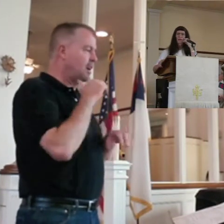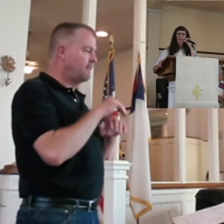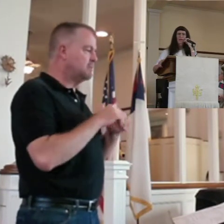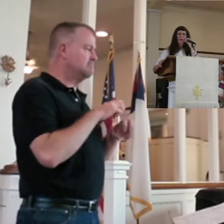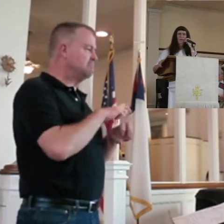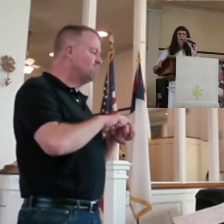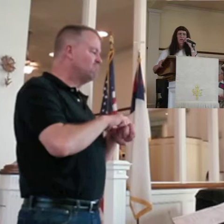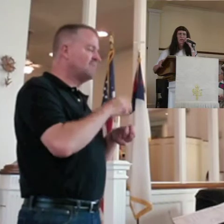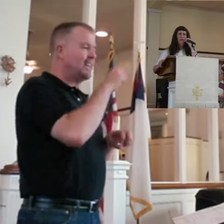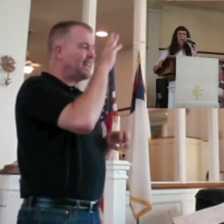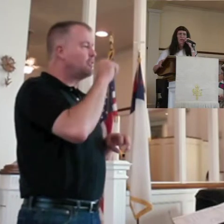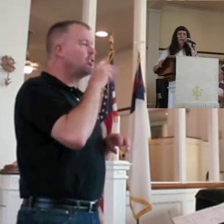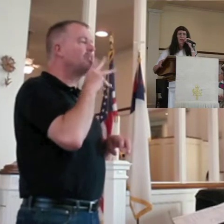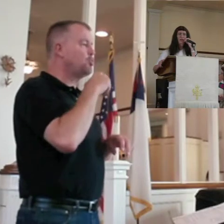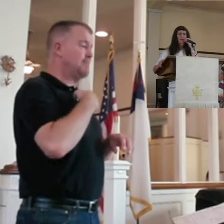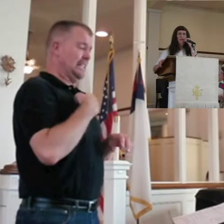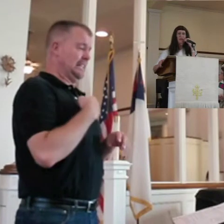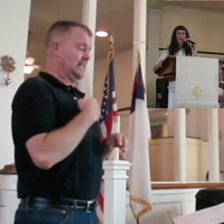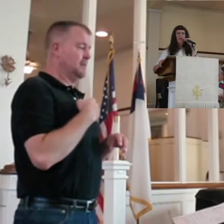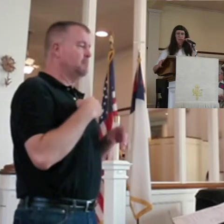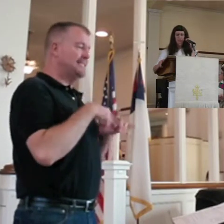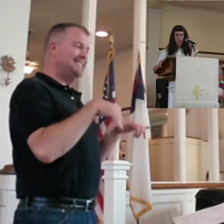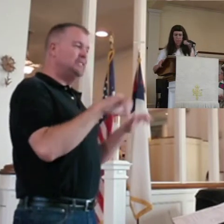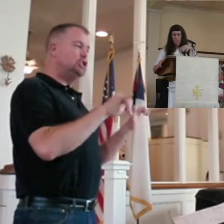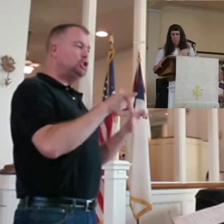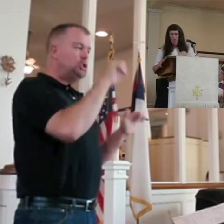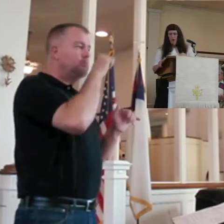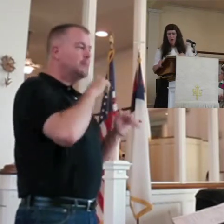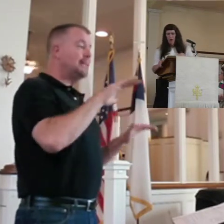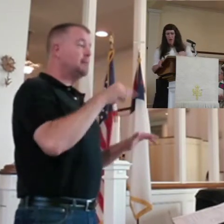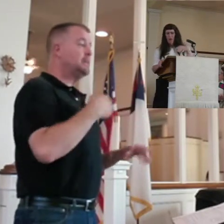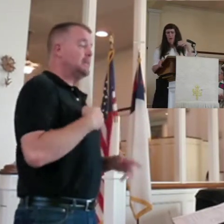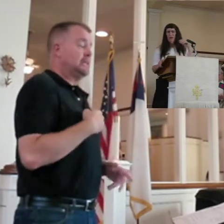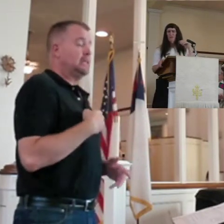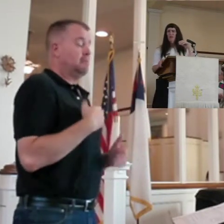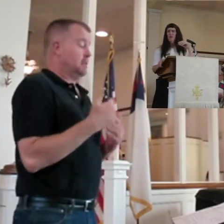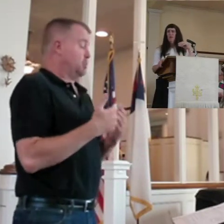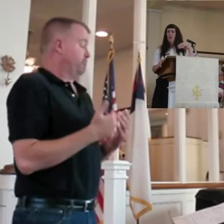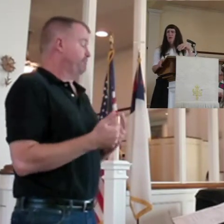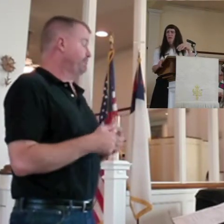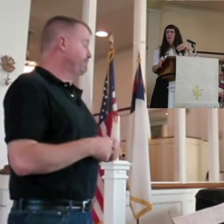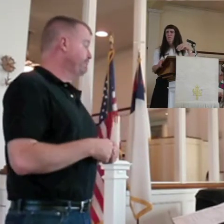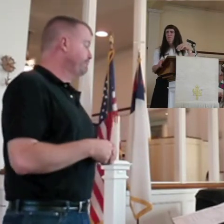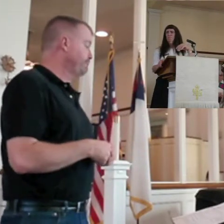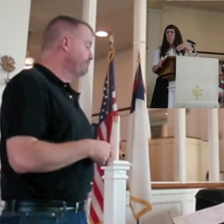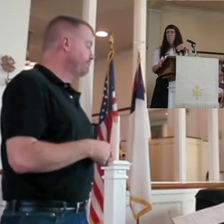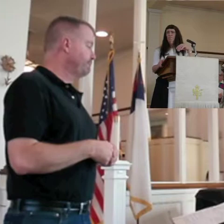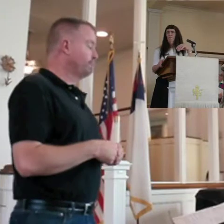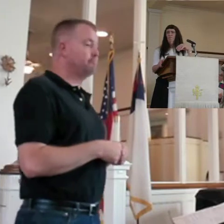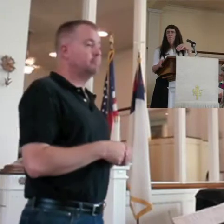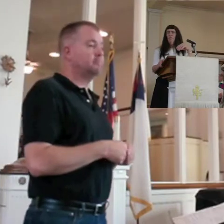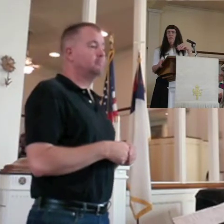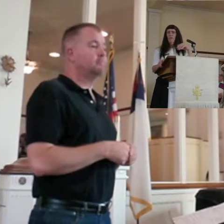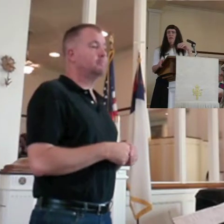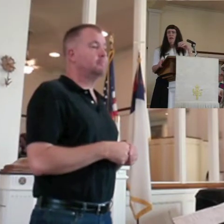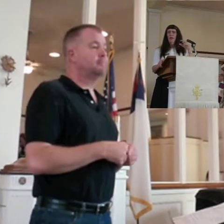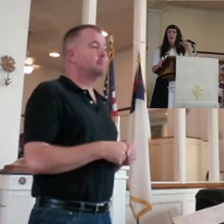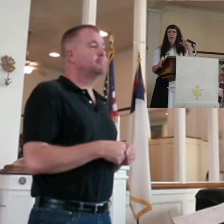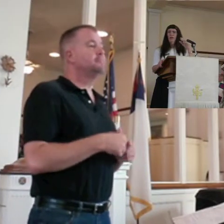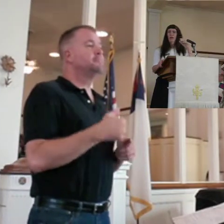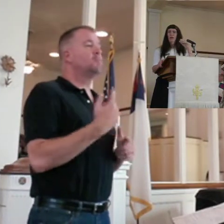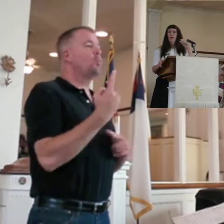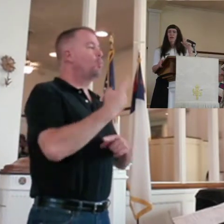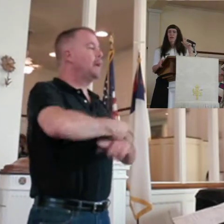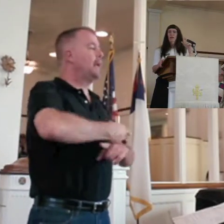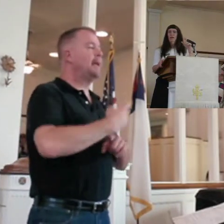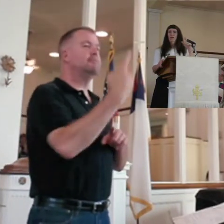God wasn't talking to me too much, but he was still blessing me. And anyway, I